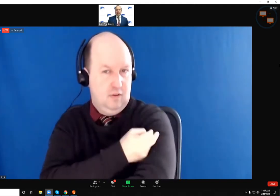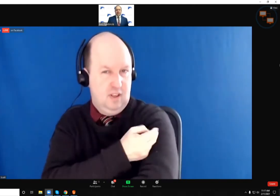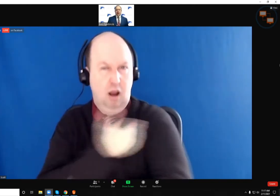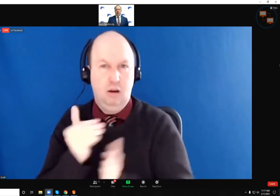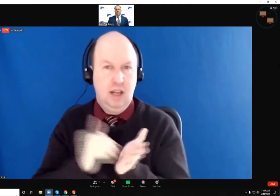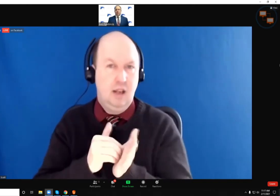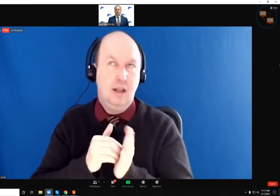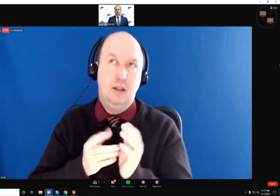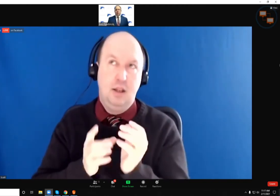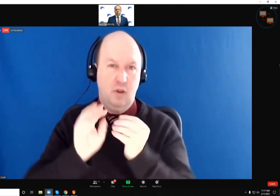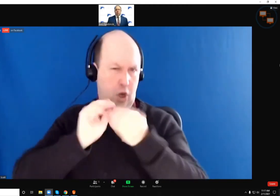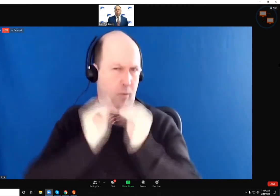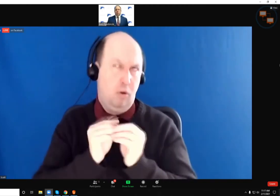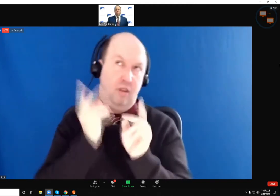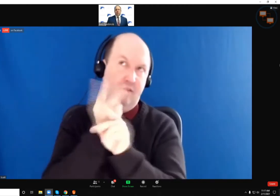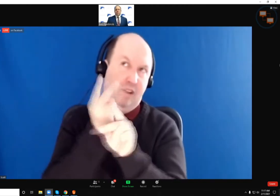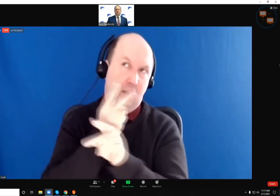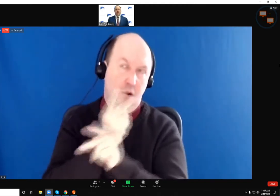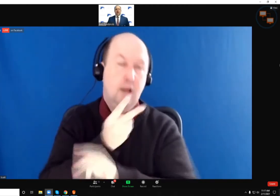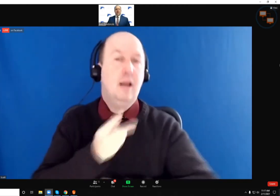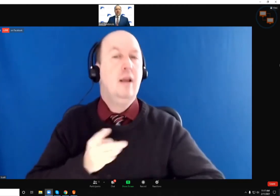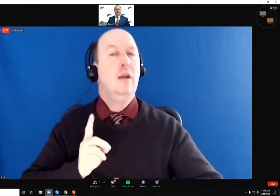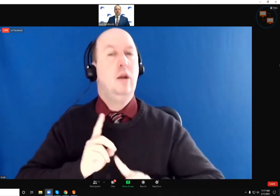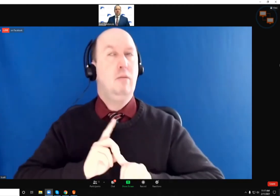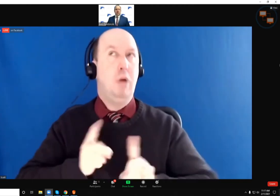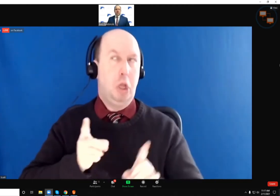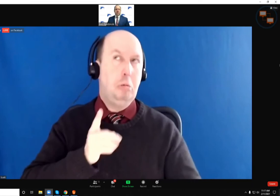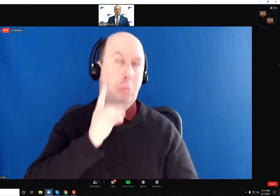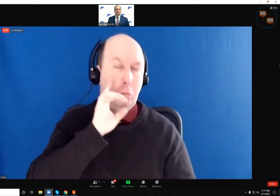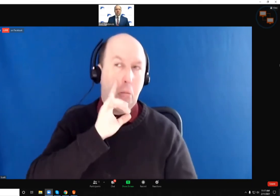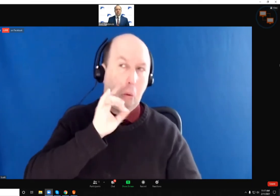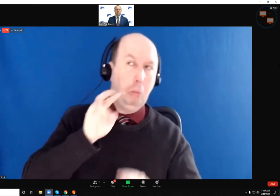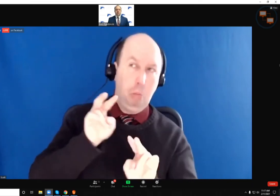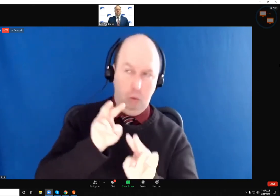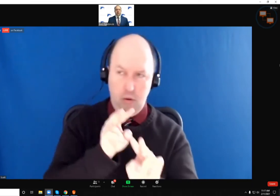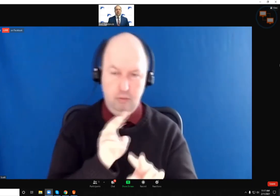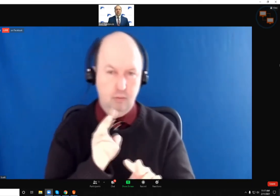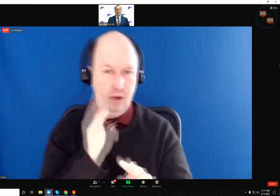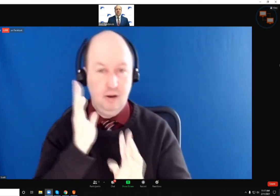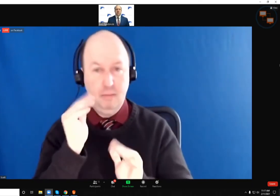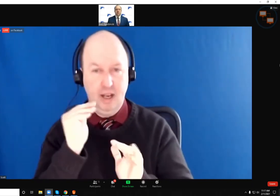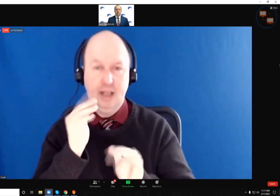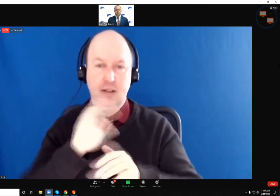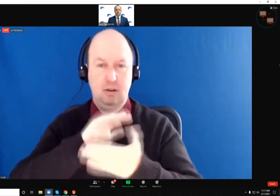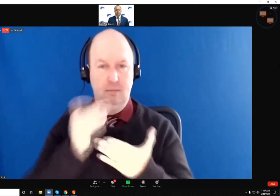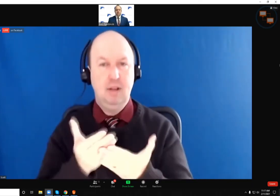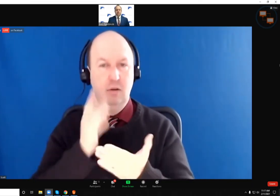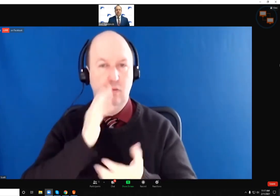but that's kind of, we're putting some stock into that anticipation of those, those doses being released.